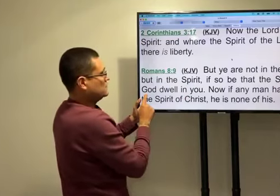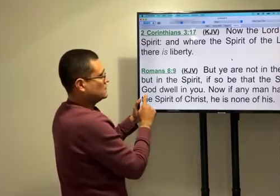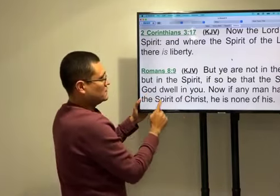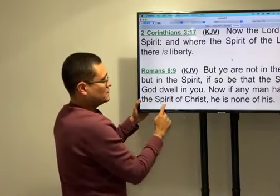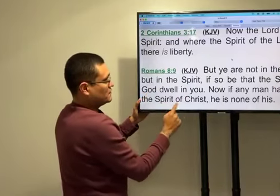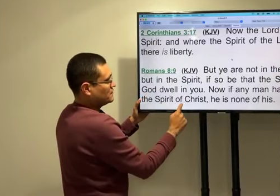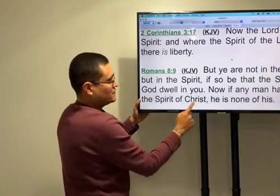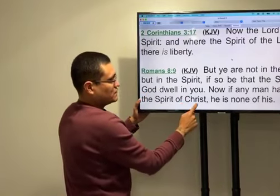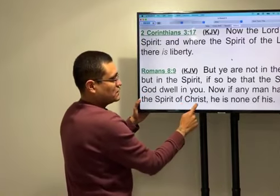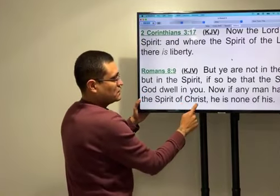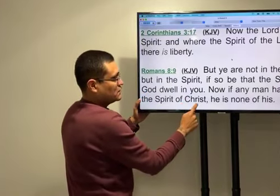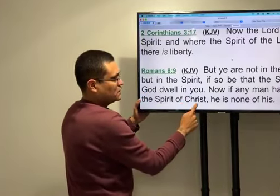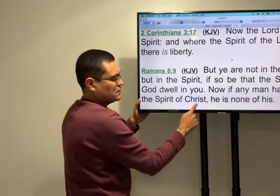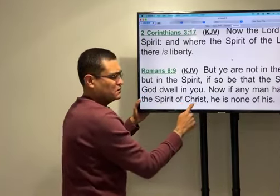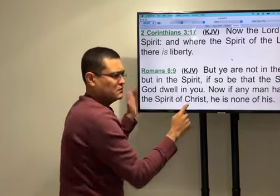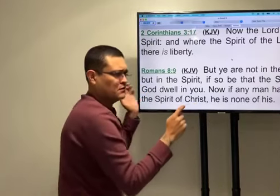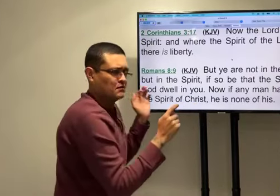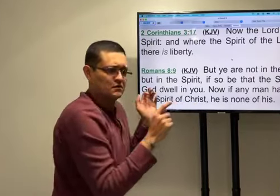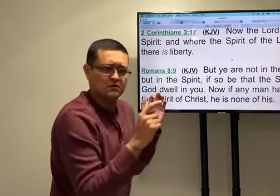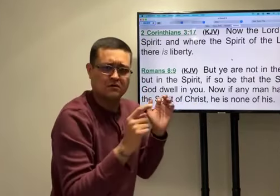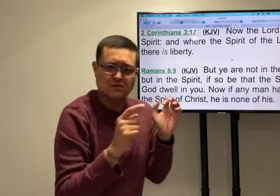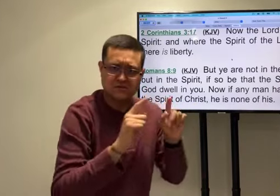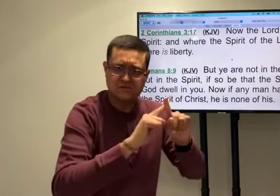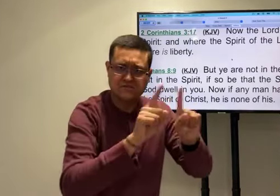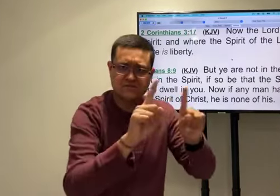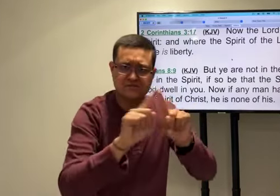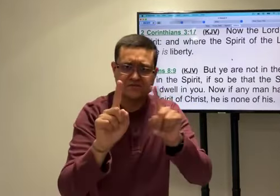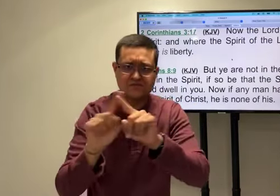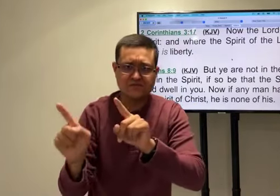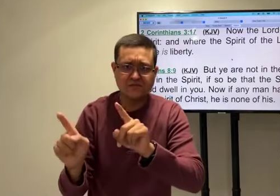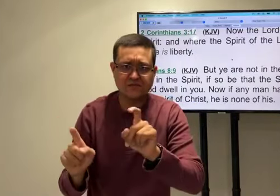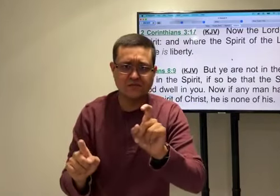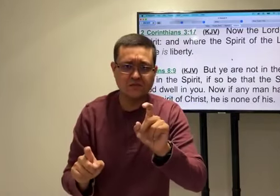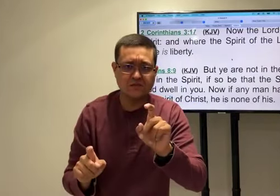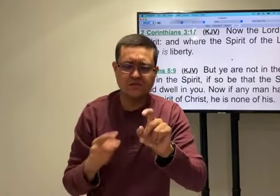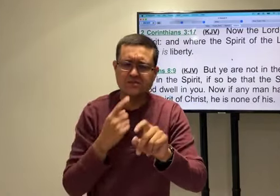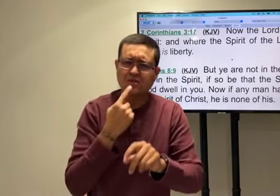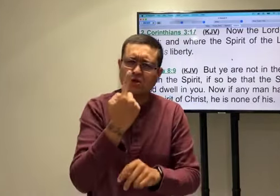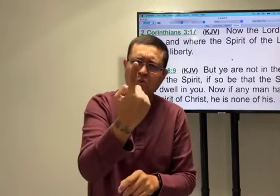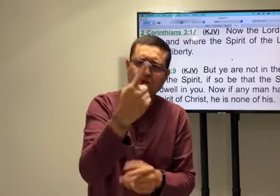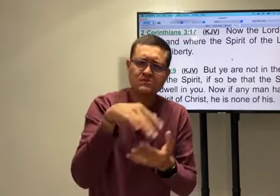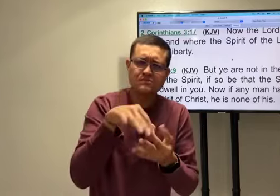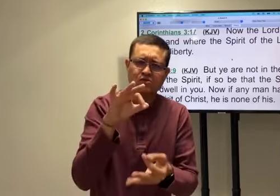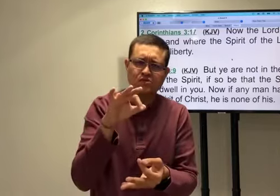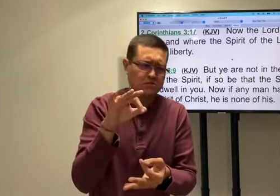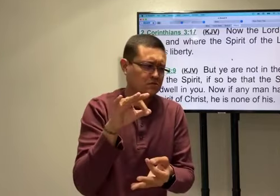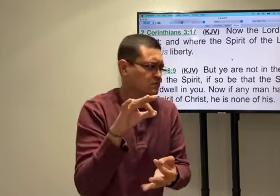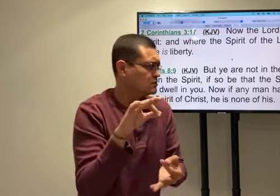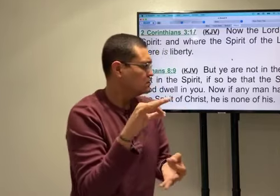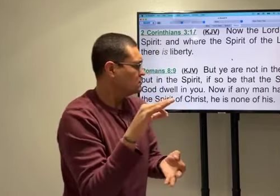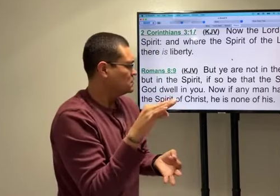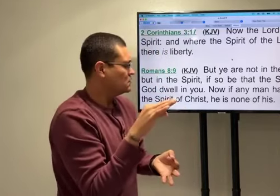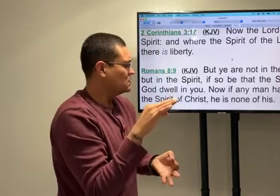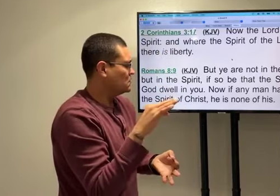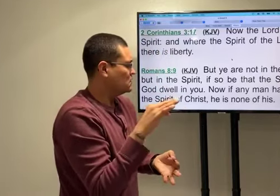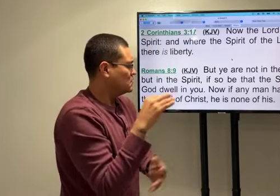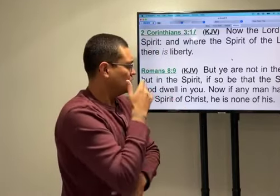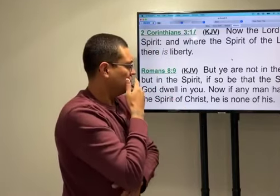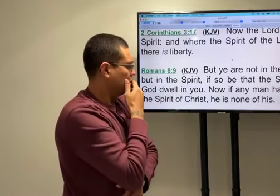Again, Spirit of the Lord. Spirit of God. Spirit of Christ. Are they meaning different? But we just read there's one spirit.